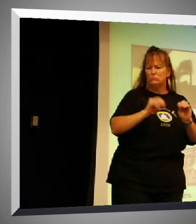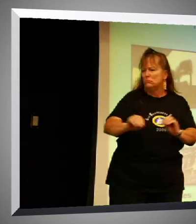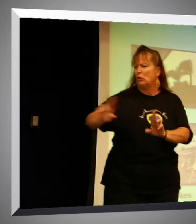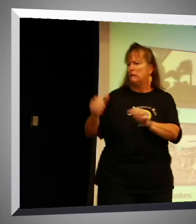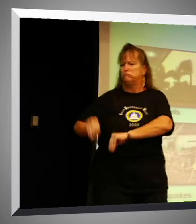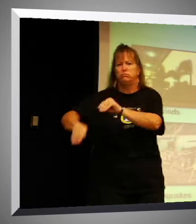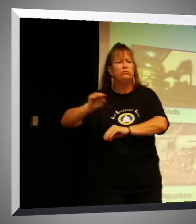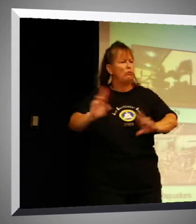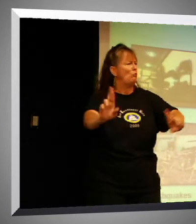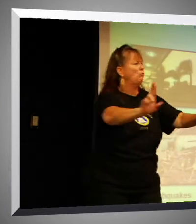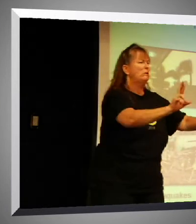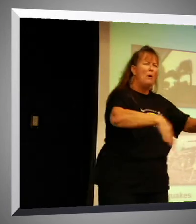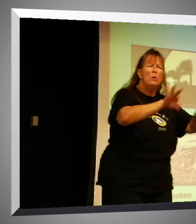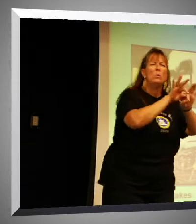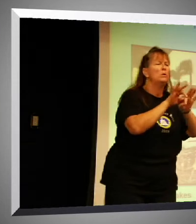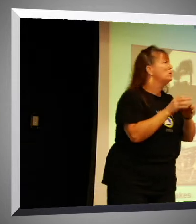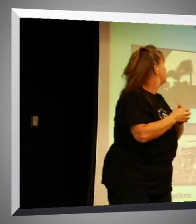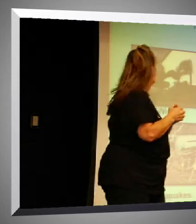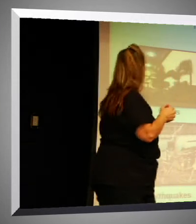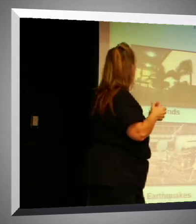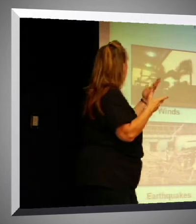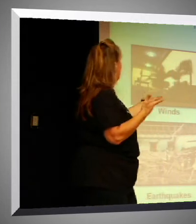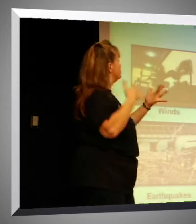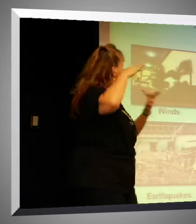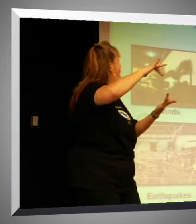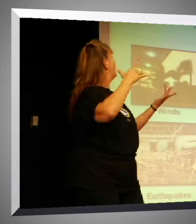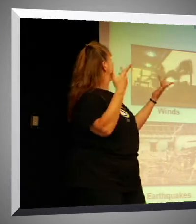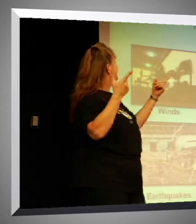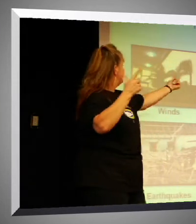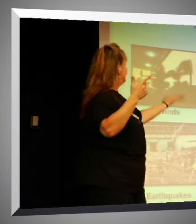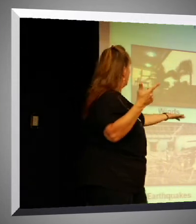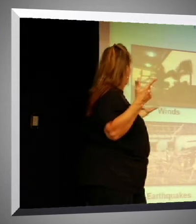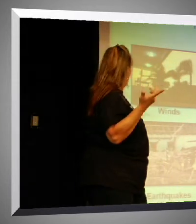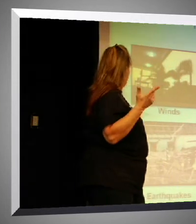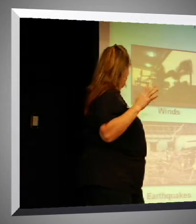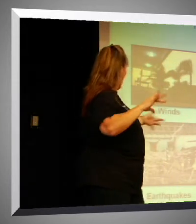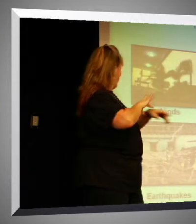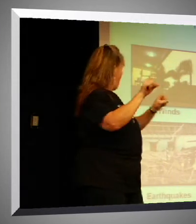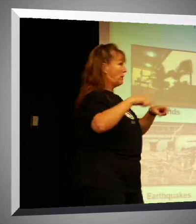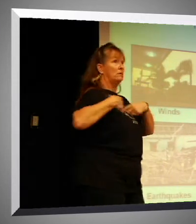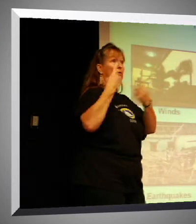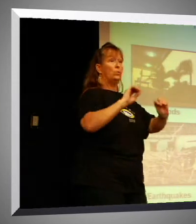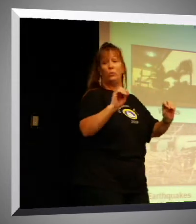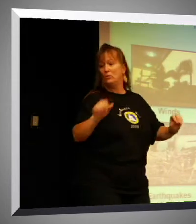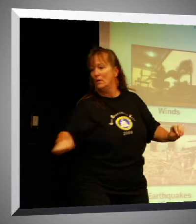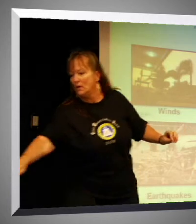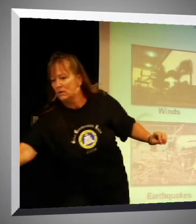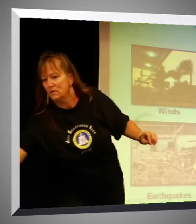You know, if it starts to be fire season, you have to make sure you have water and supplies with you in the car at all times. There's tornadoes, mudslides, earthquakes,